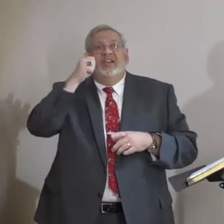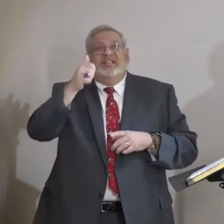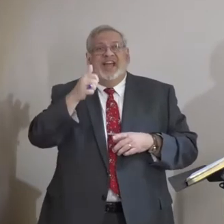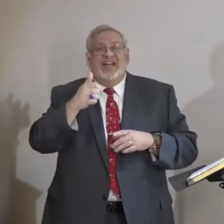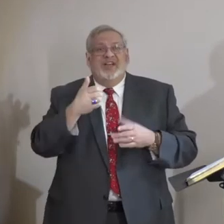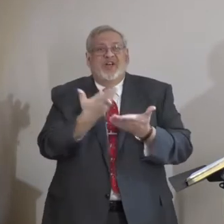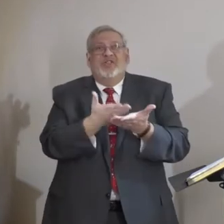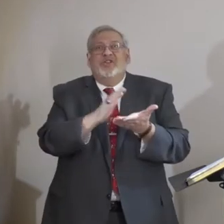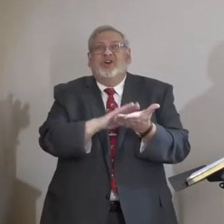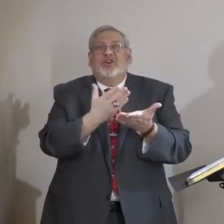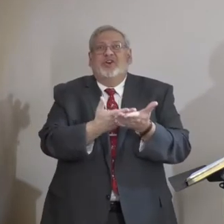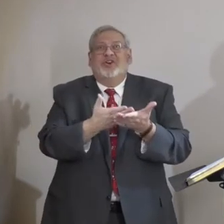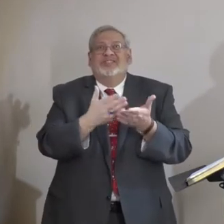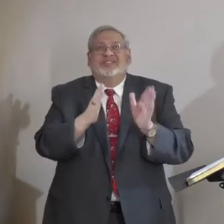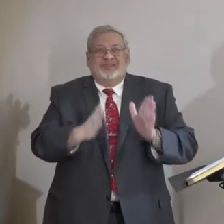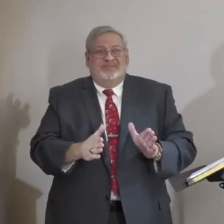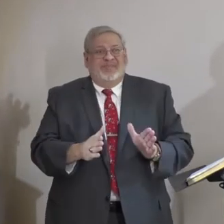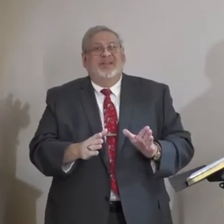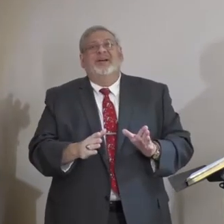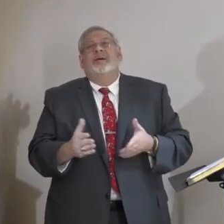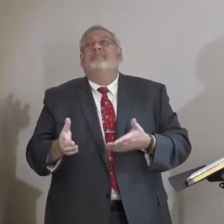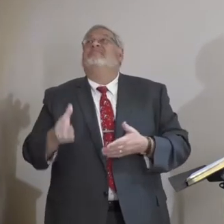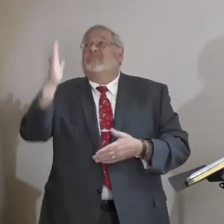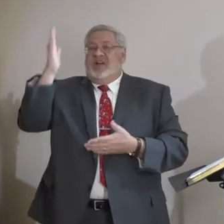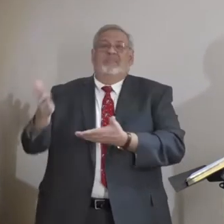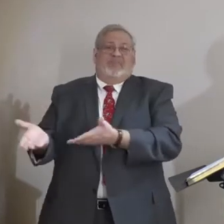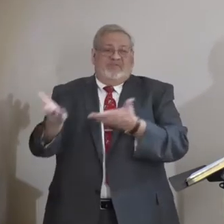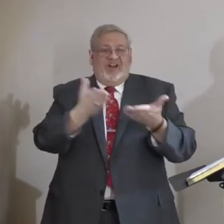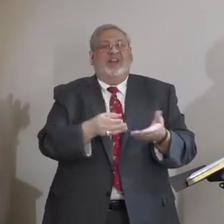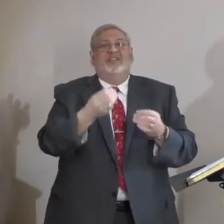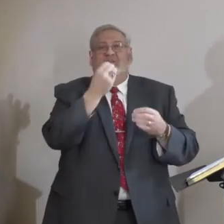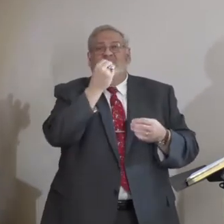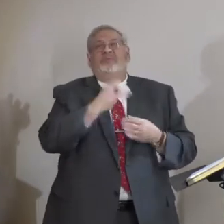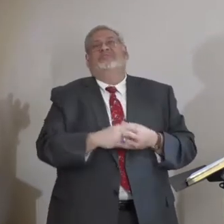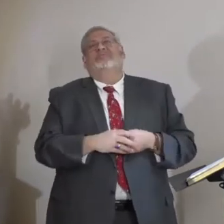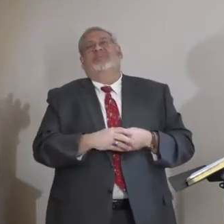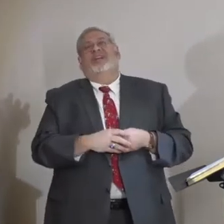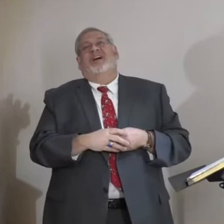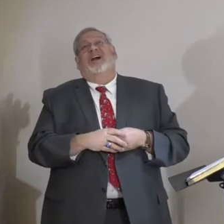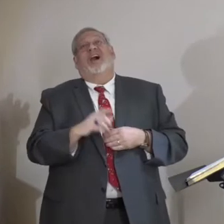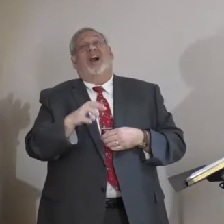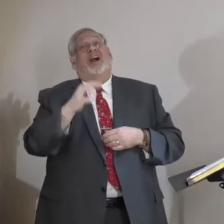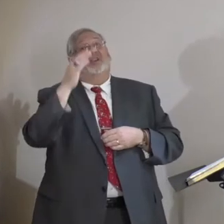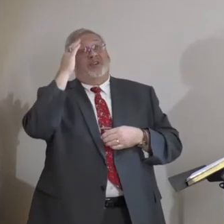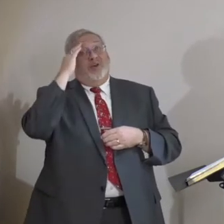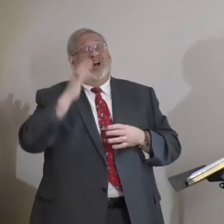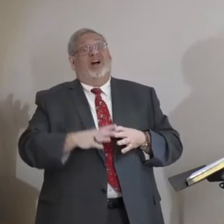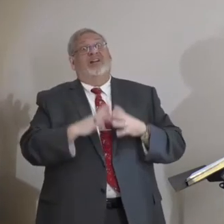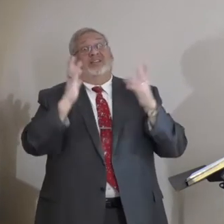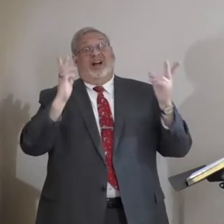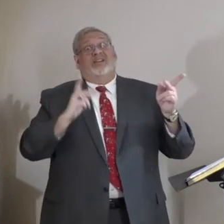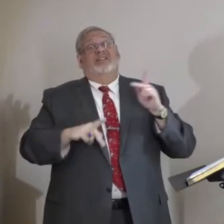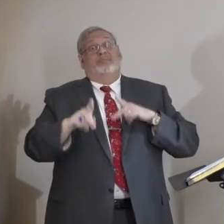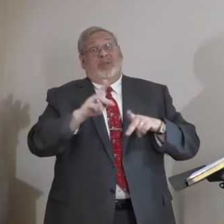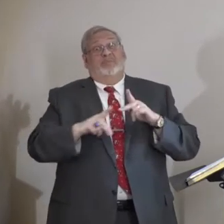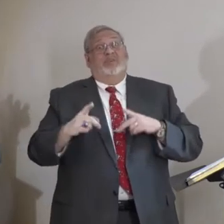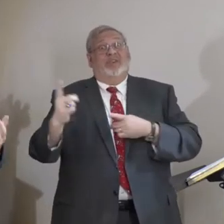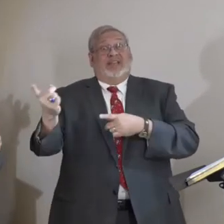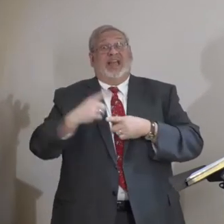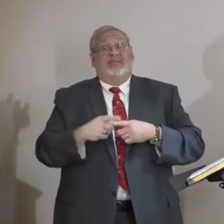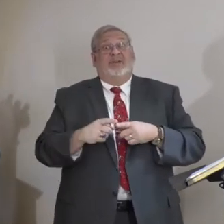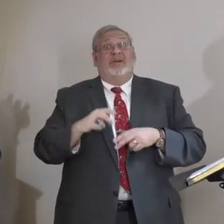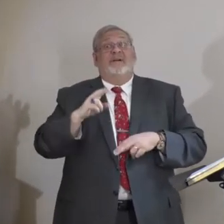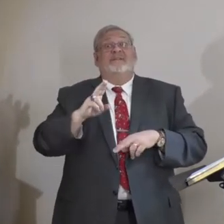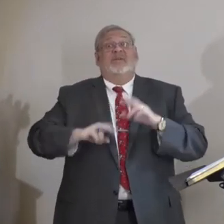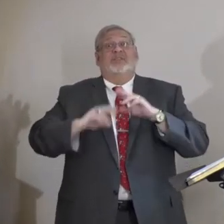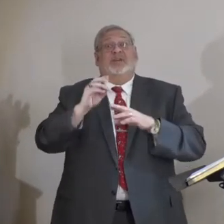cooks went out, and God provided the food. Here you go. Here it is. I guarantee you, a lot of the food that came, came out of